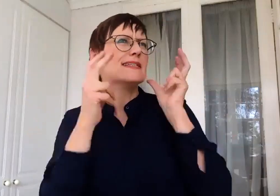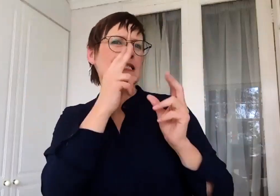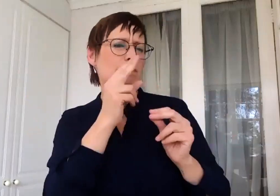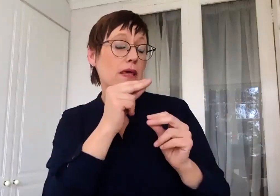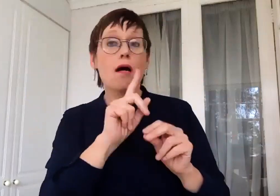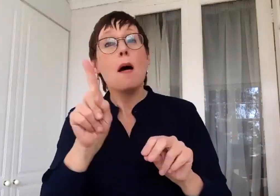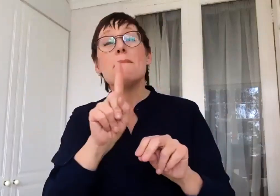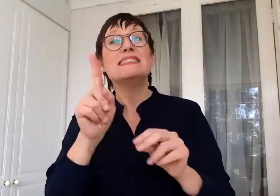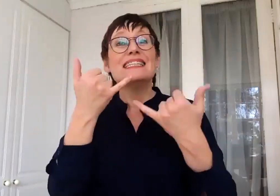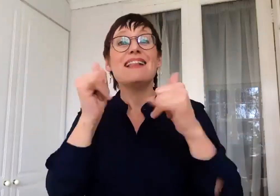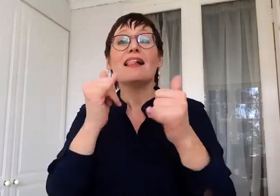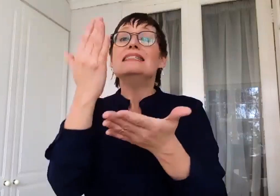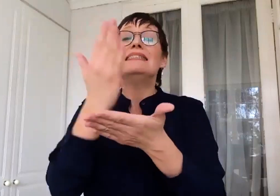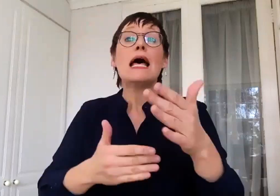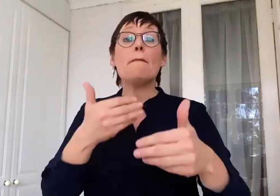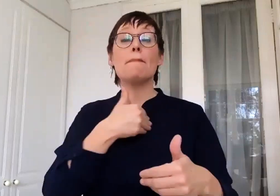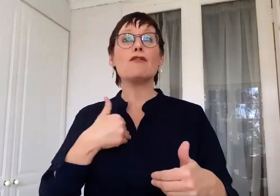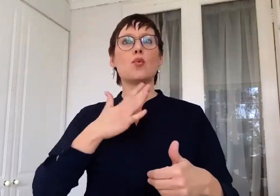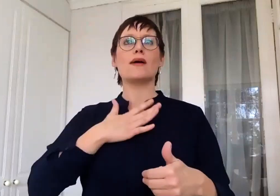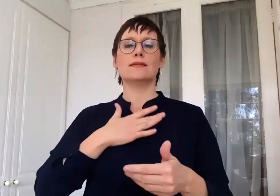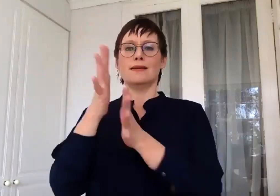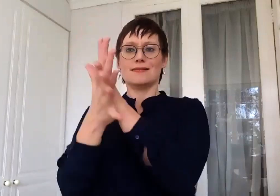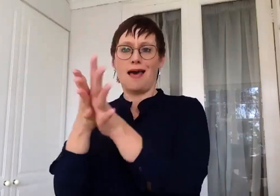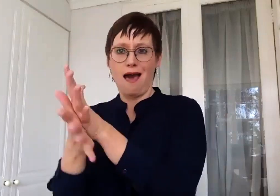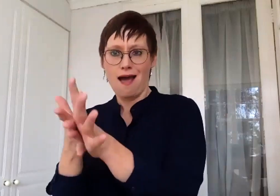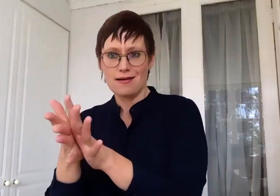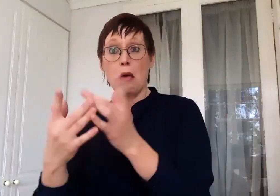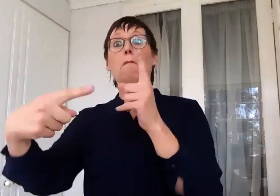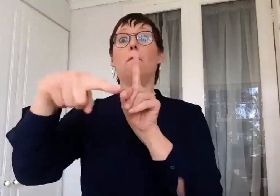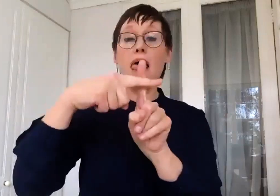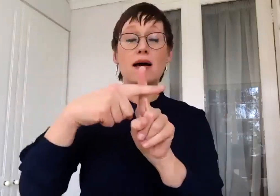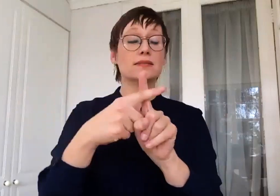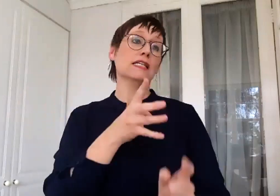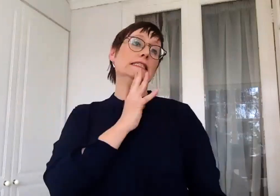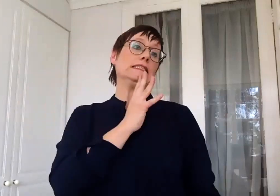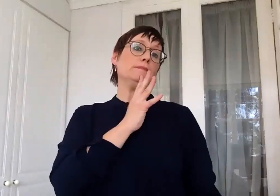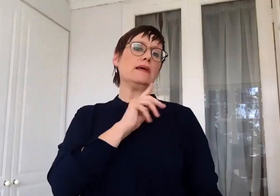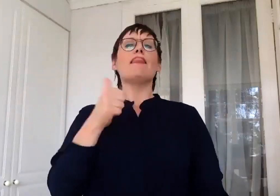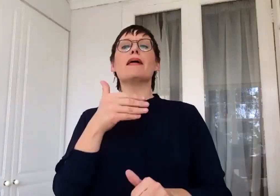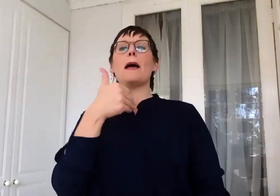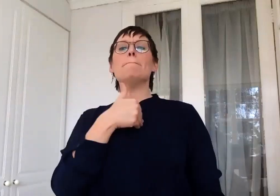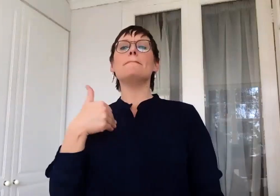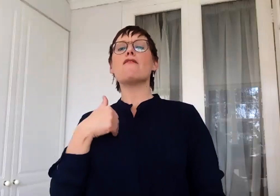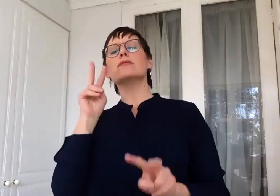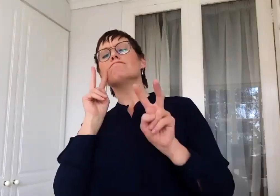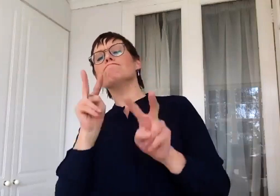best of both and see which way the child goes and that the child can choose later. So, actually, this is the best time ever